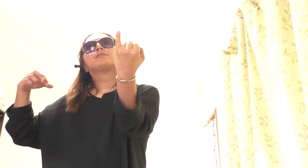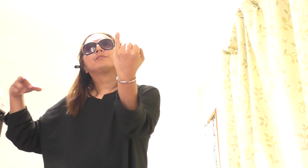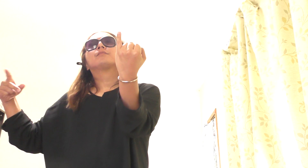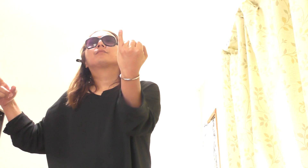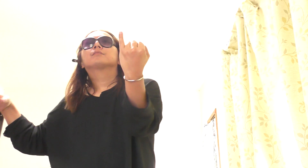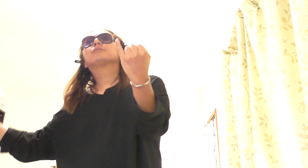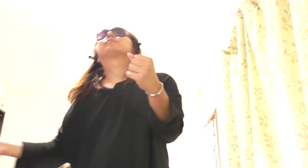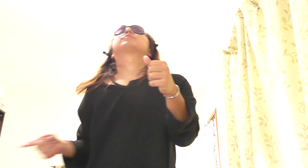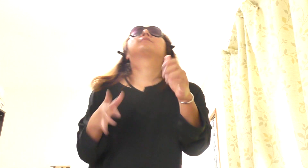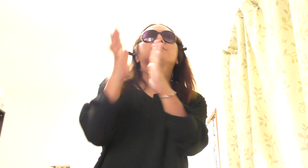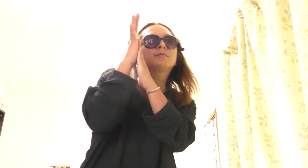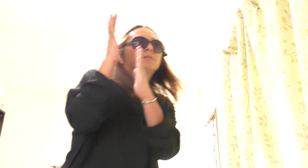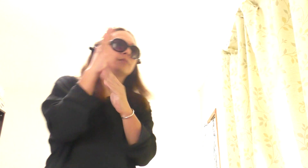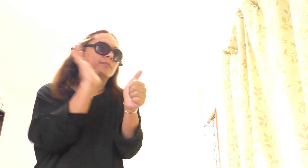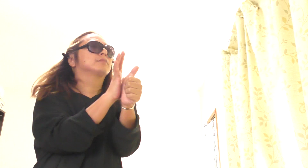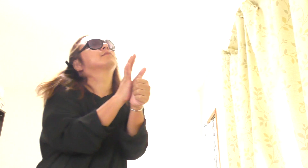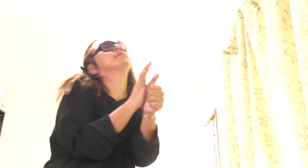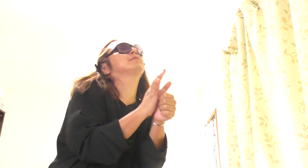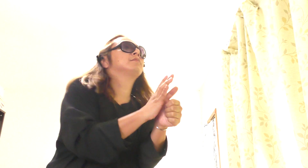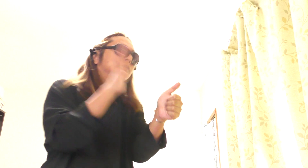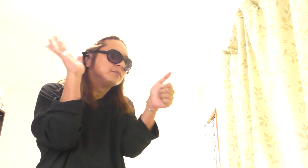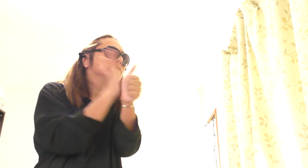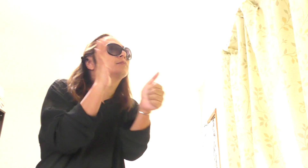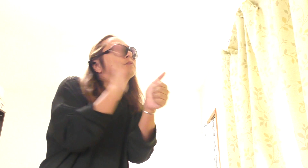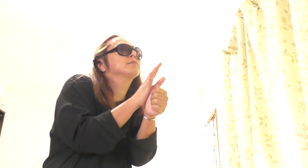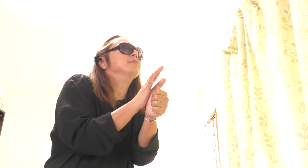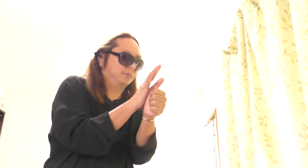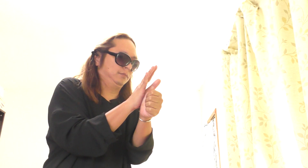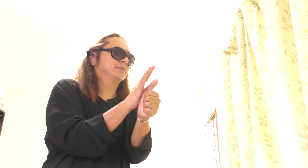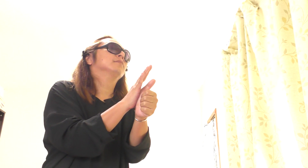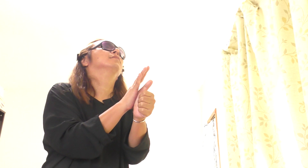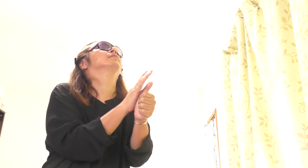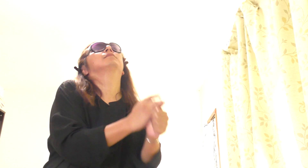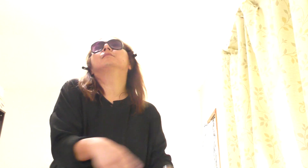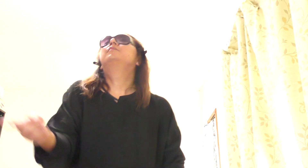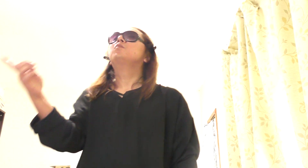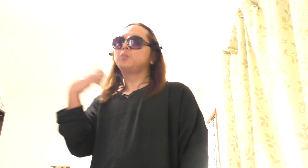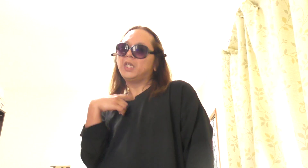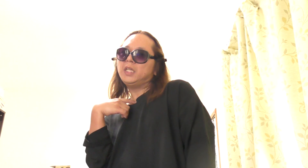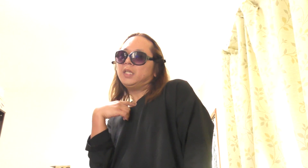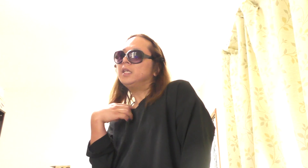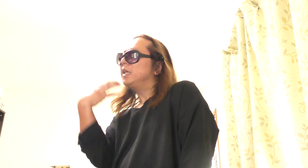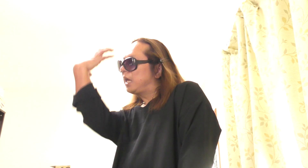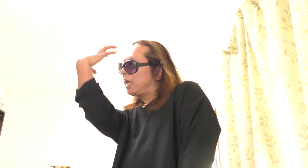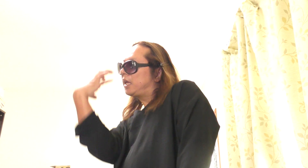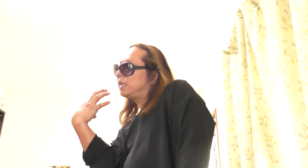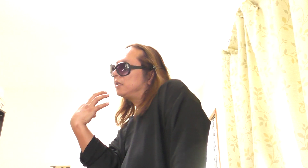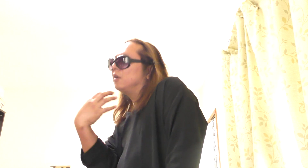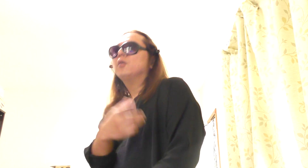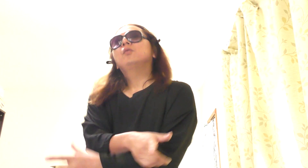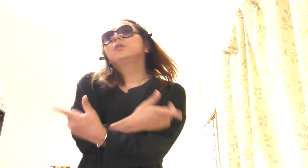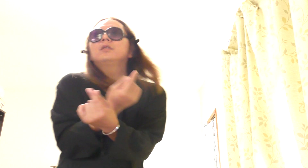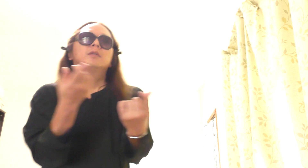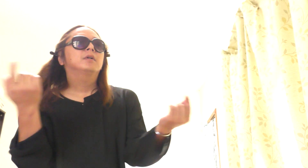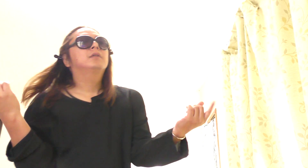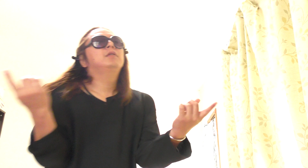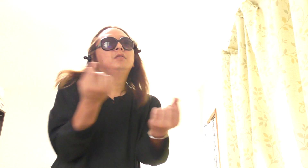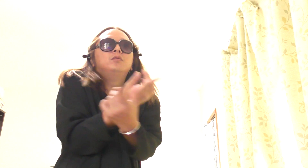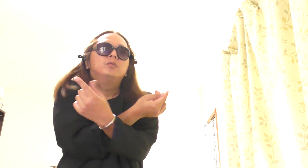loved eyes My God, I thought you were someone to rely on me I guess I was a shoulder to